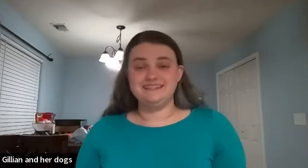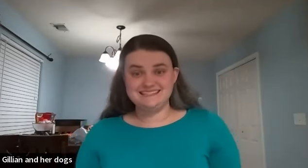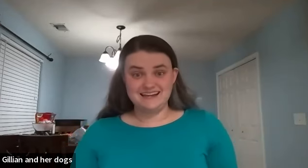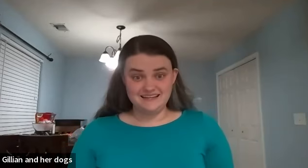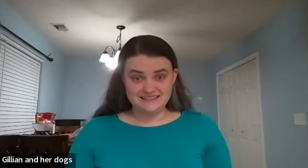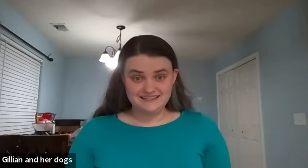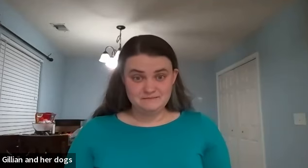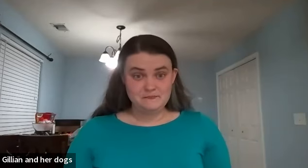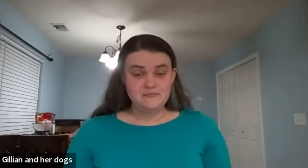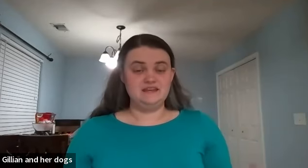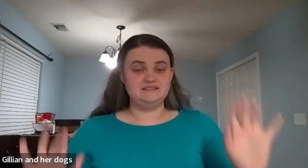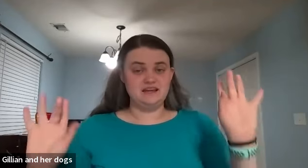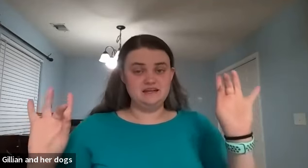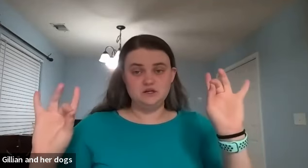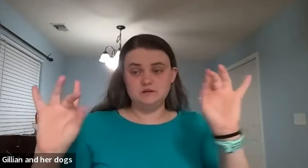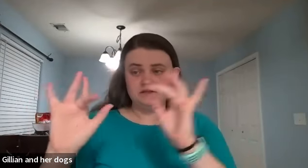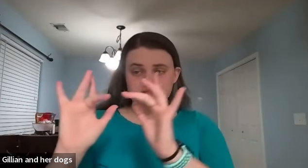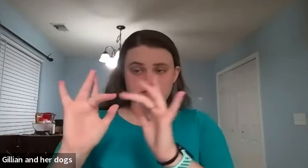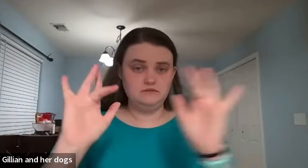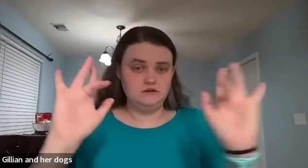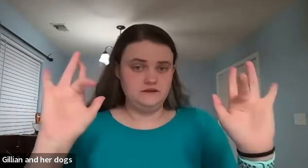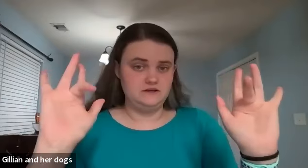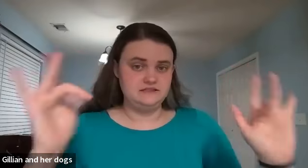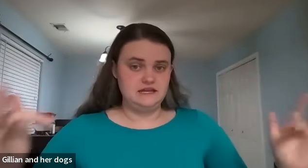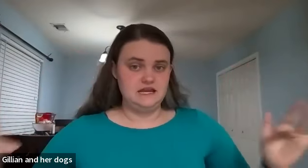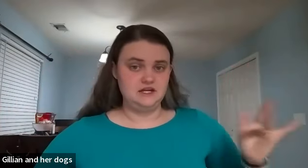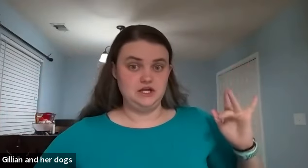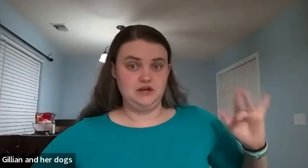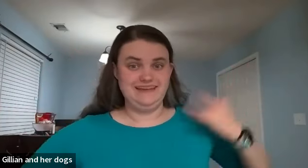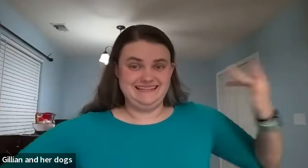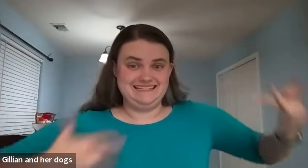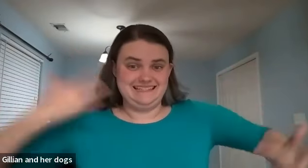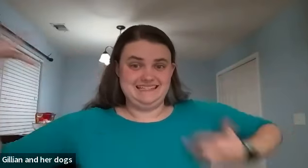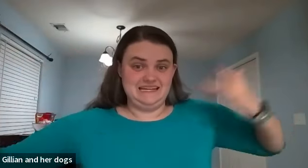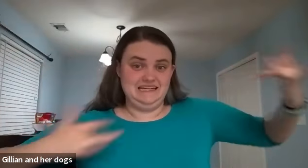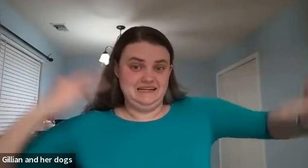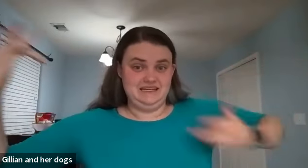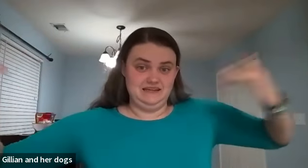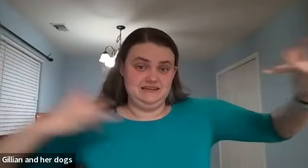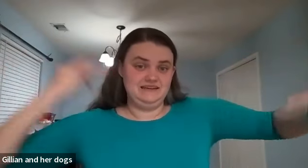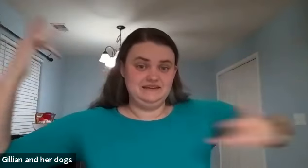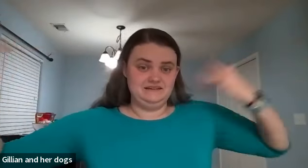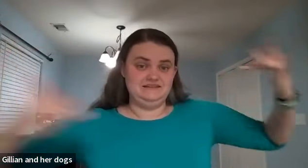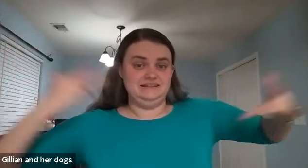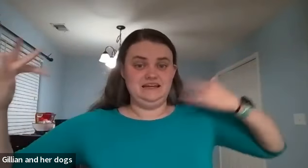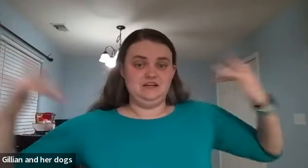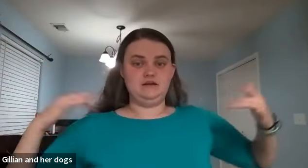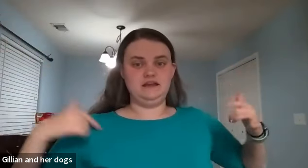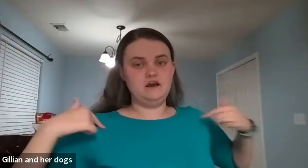excited excited is going to be these two middle fingers and you're going to go excited and you're going to like